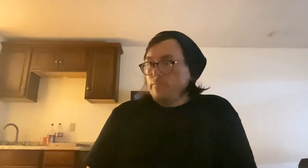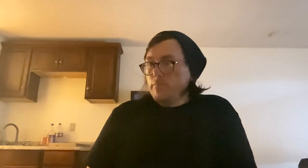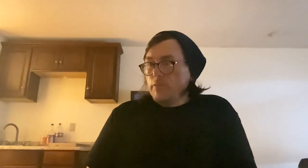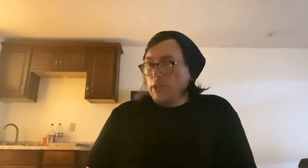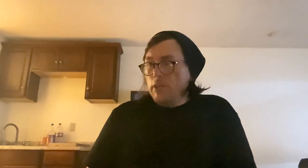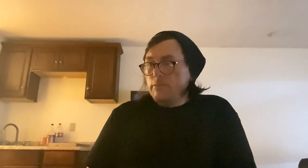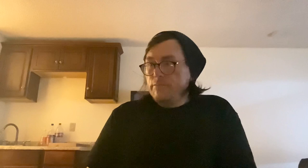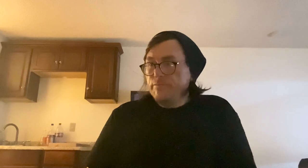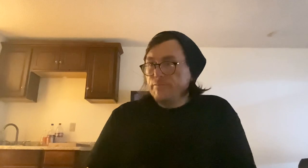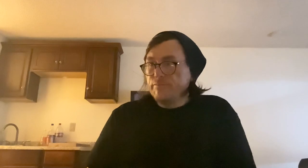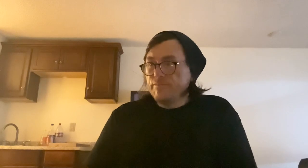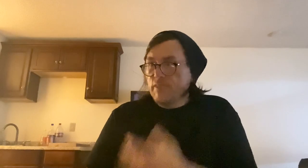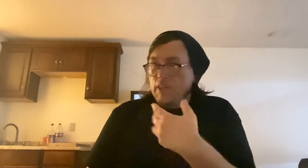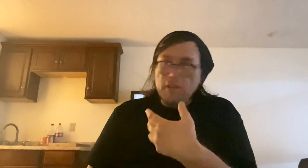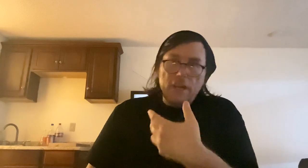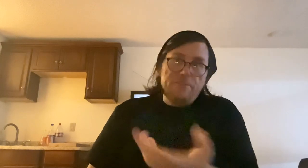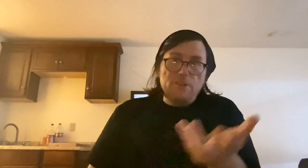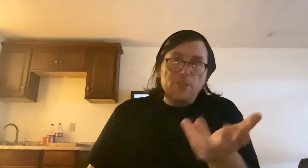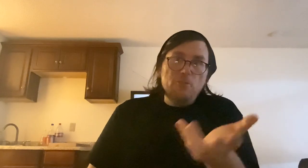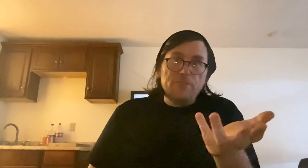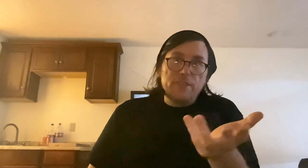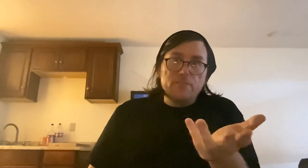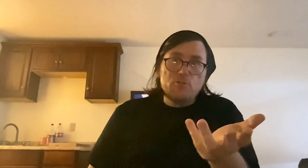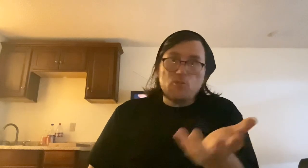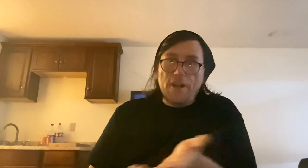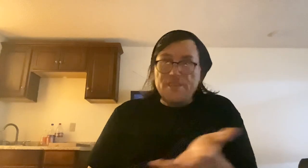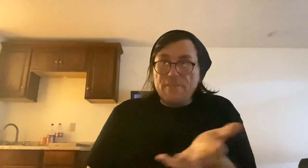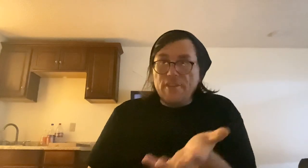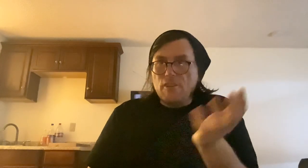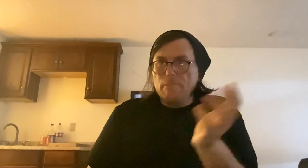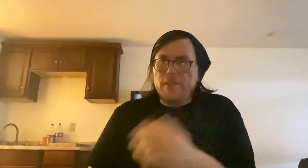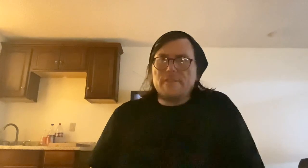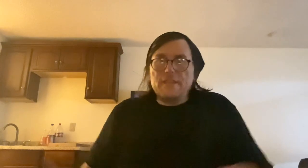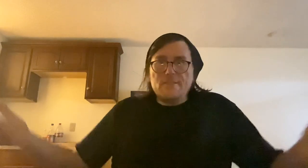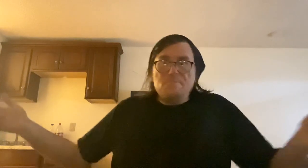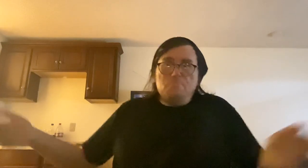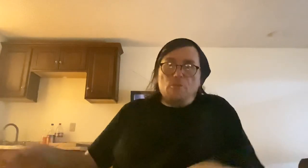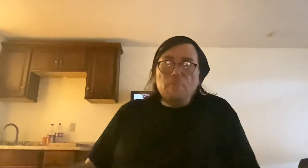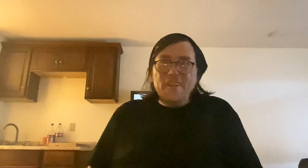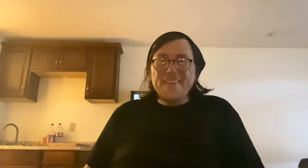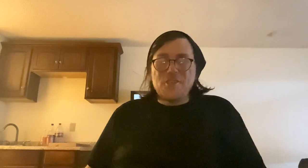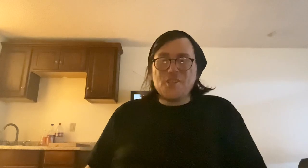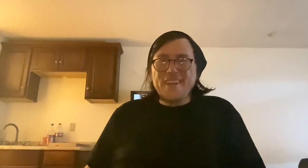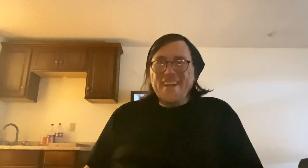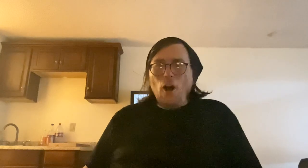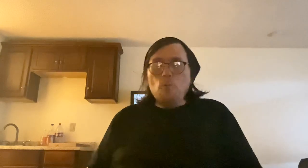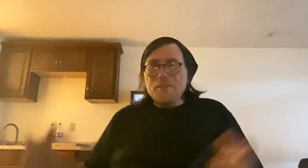You know, if you do, then try DeviantArt because that's pretty much always